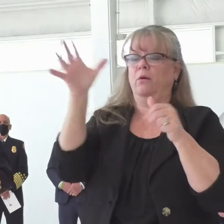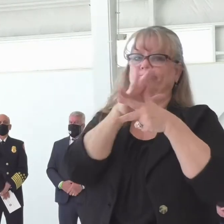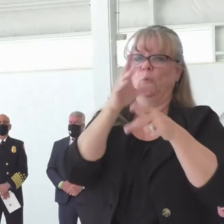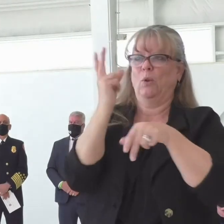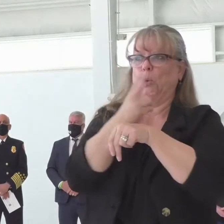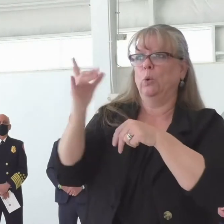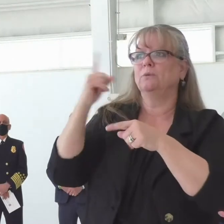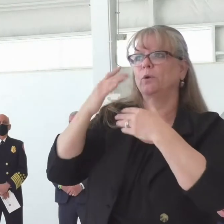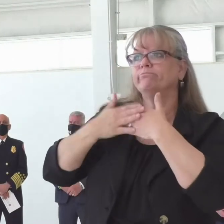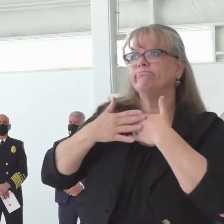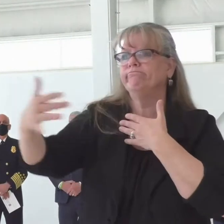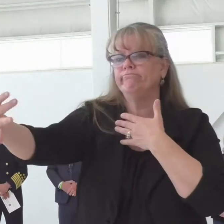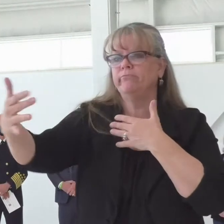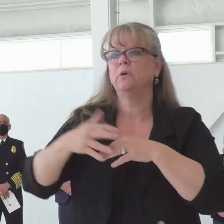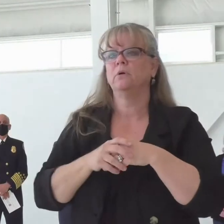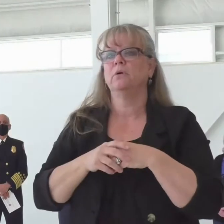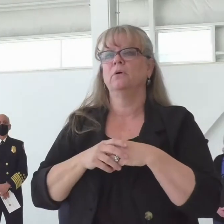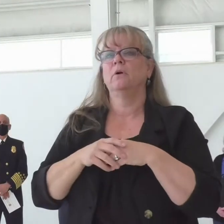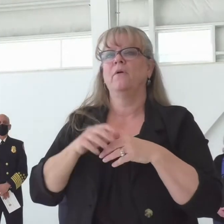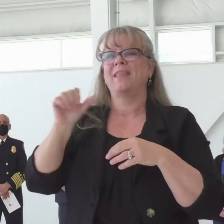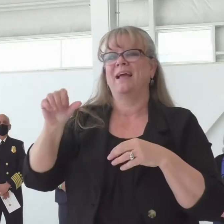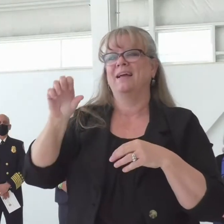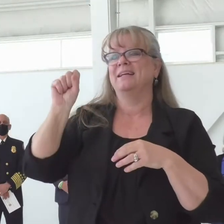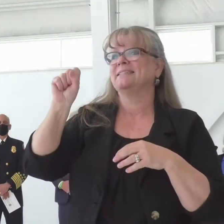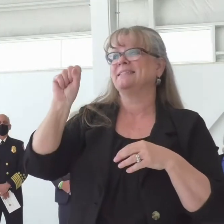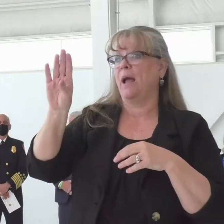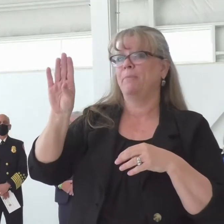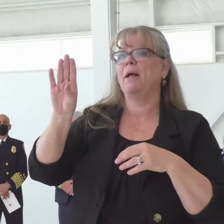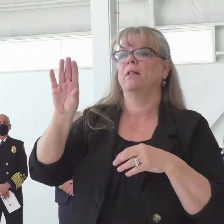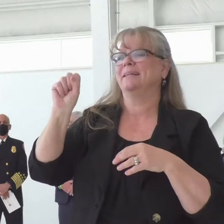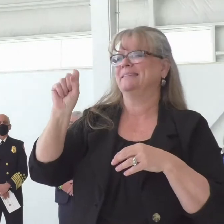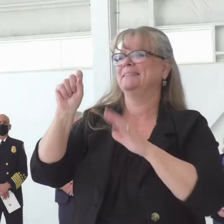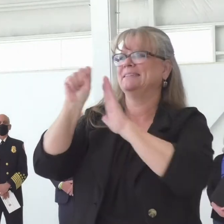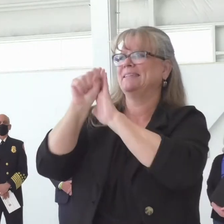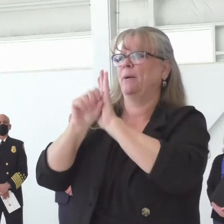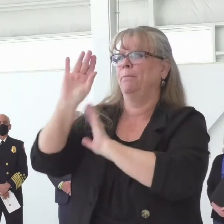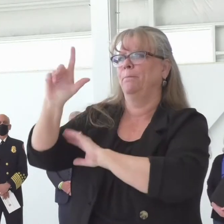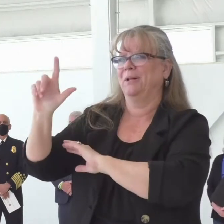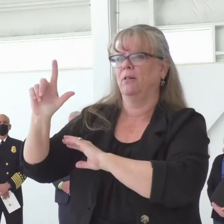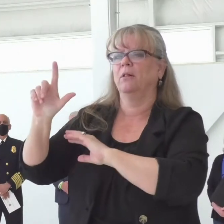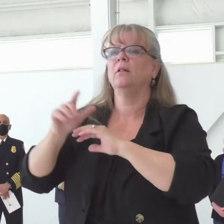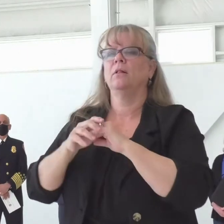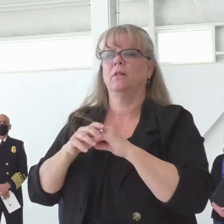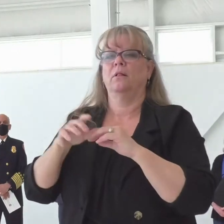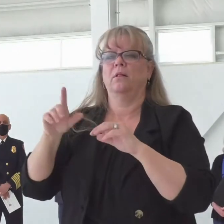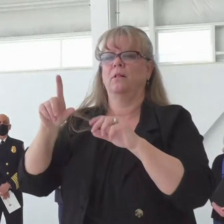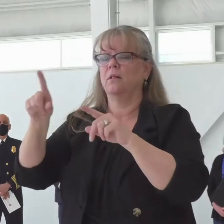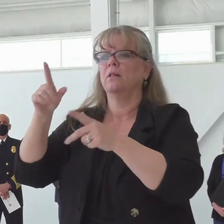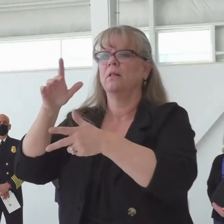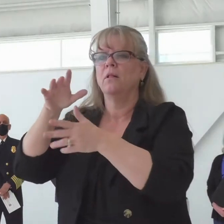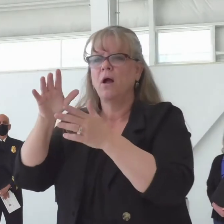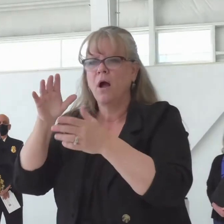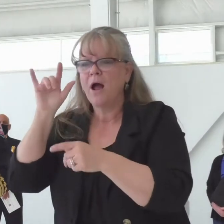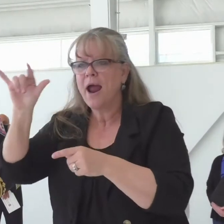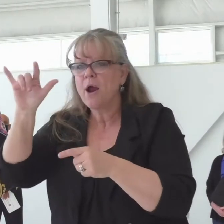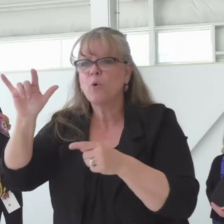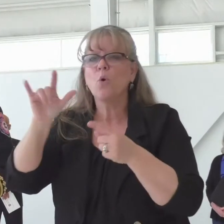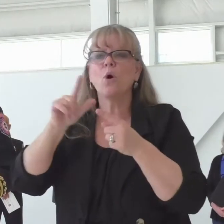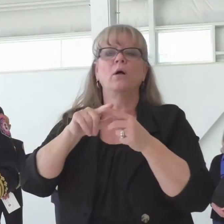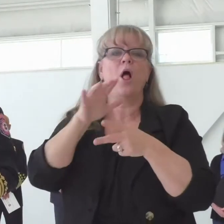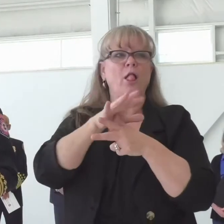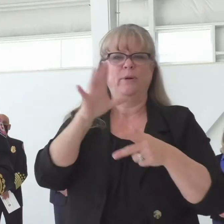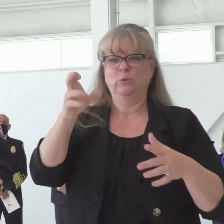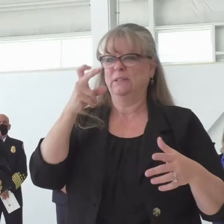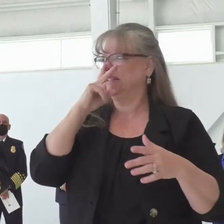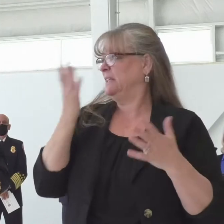of days existing DFPC seats and helicopters that you see here today are available to help support local